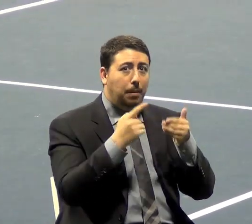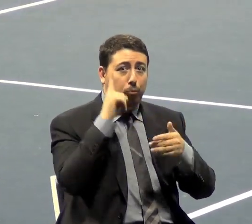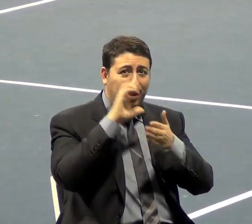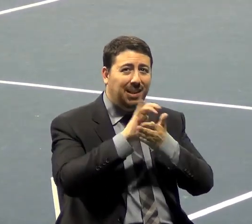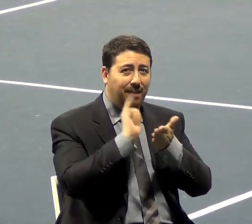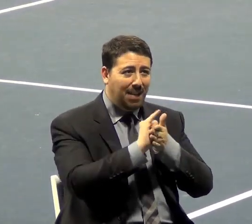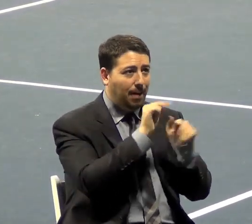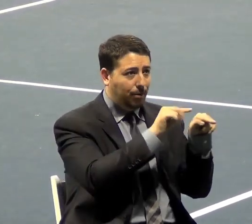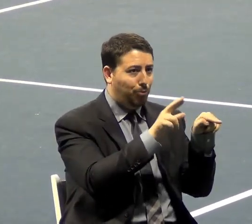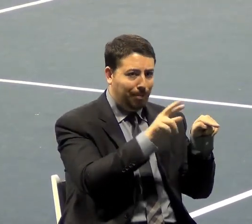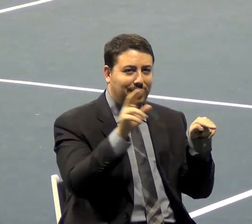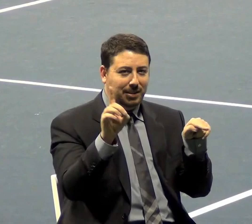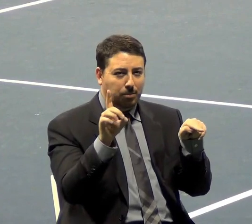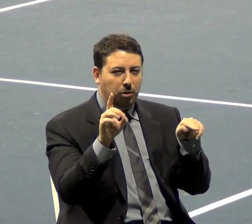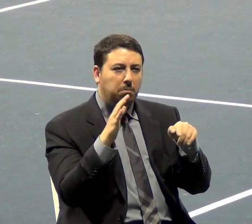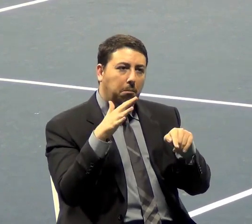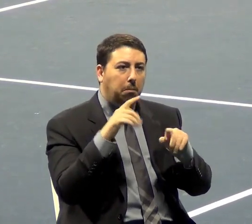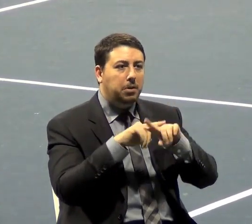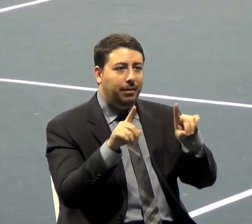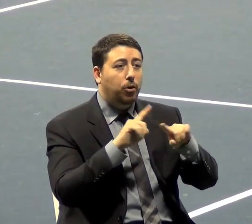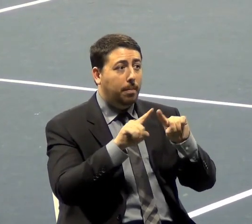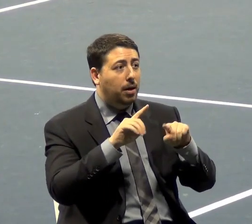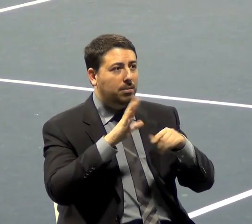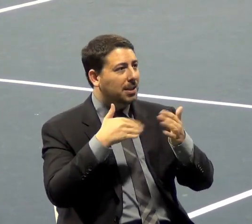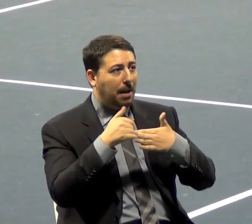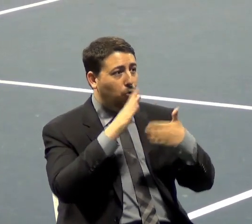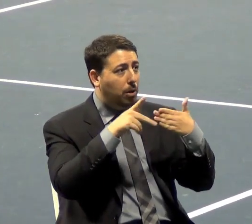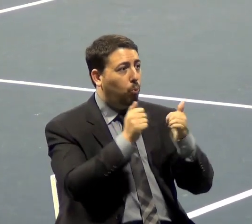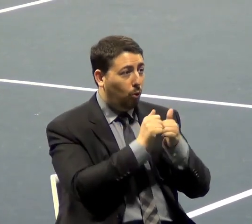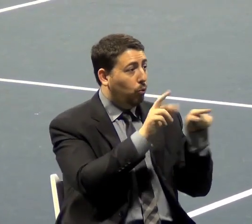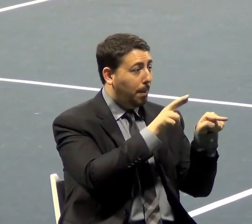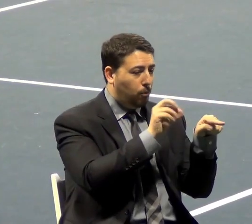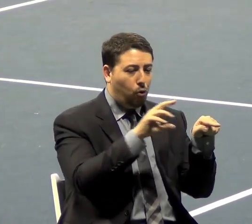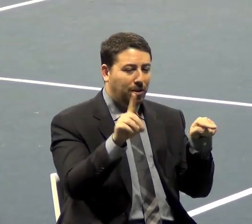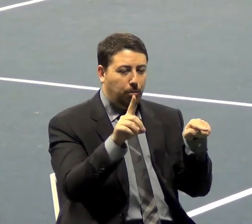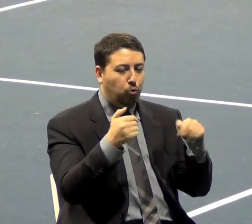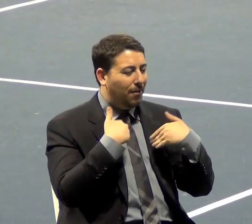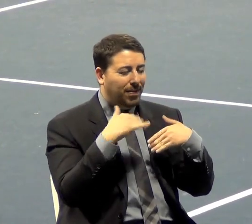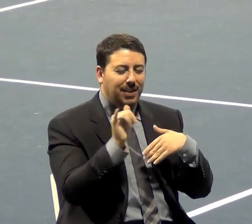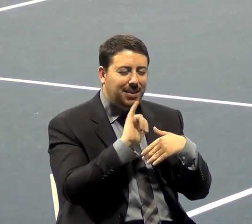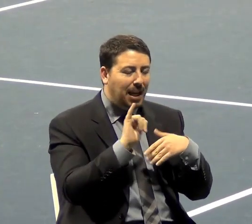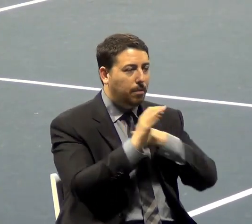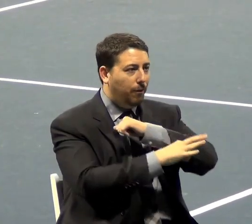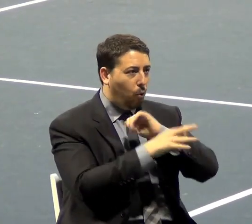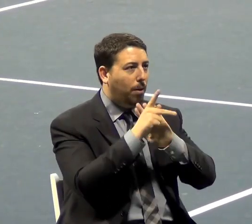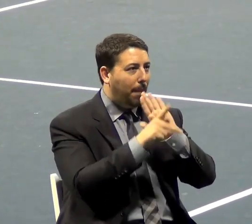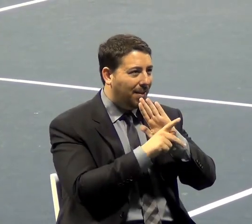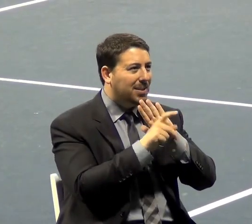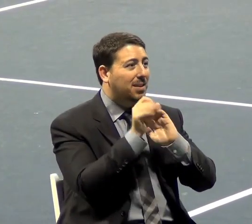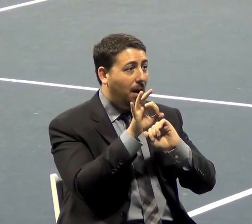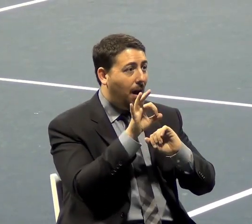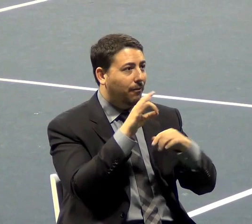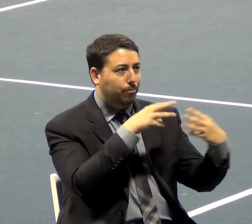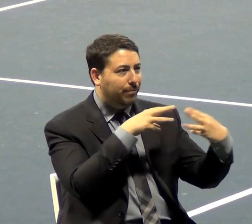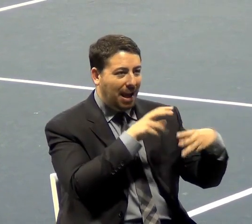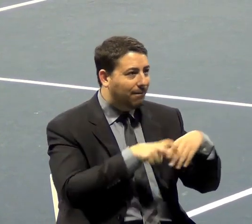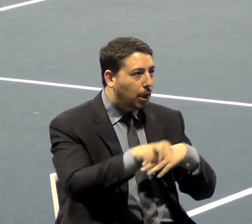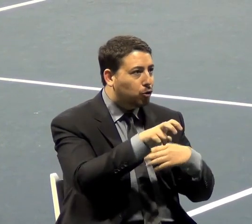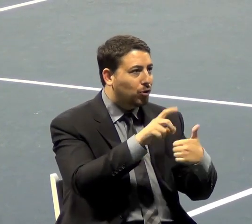somewhat different. But if you end up with a Republican or Democrat, you have the same foreign policy of adventurism and involvement overseas and